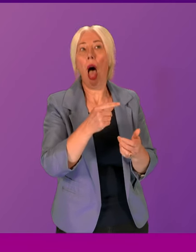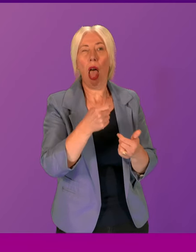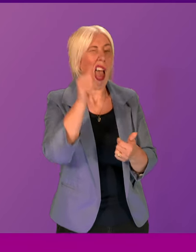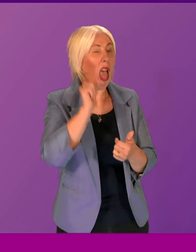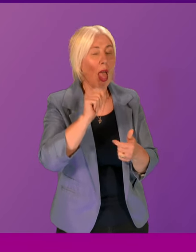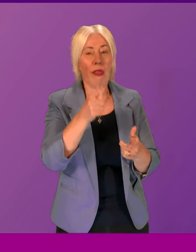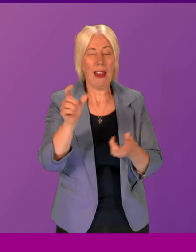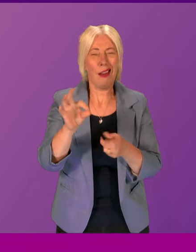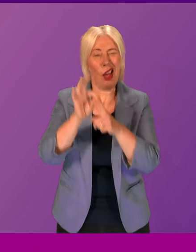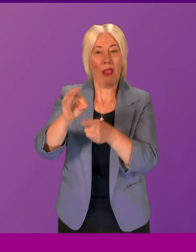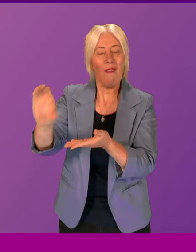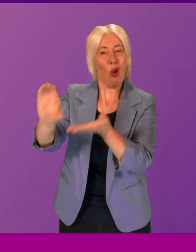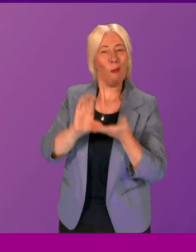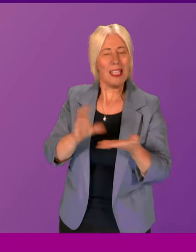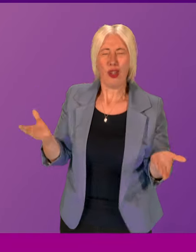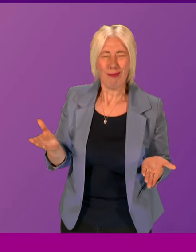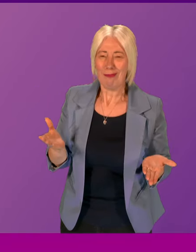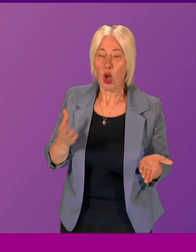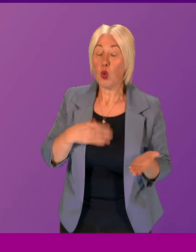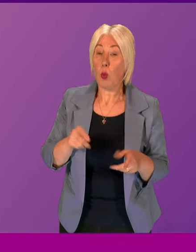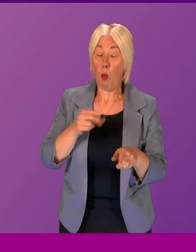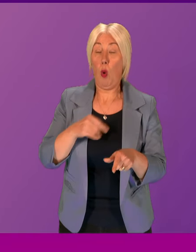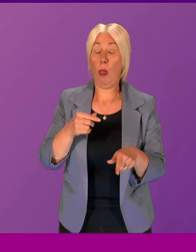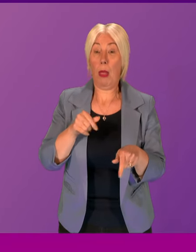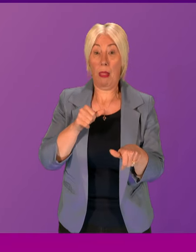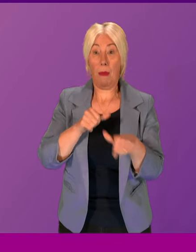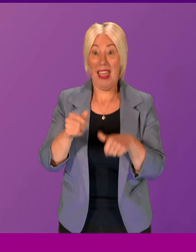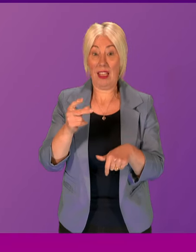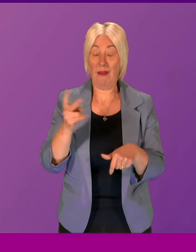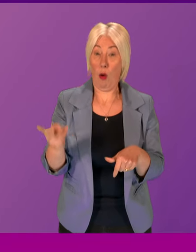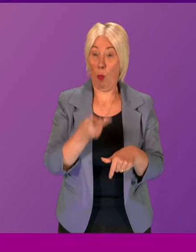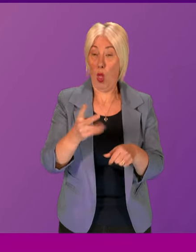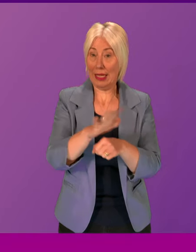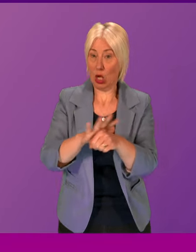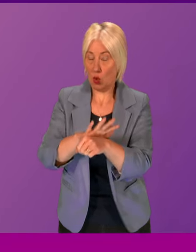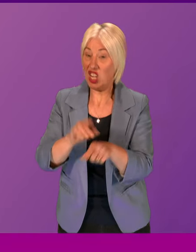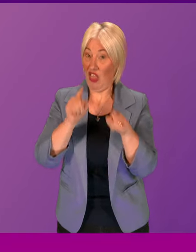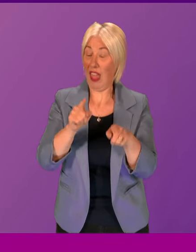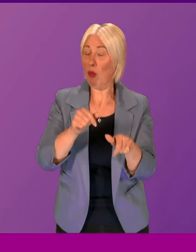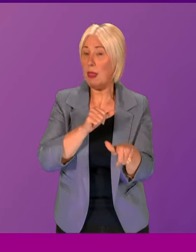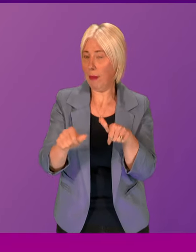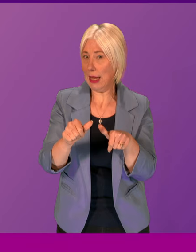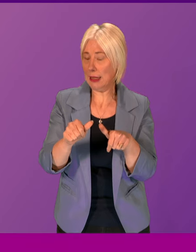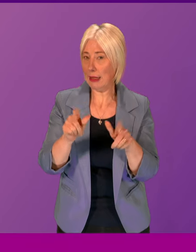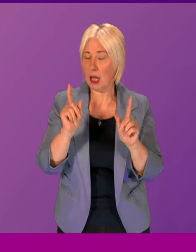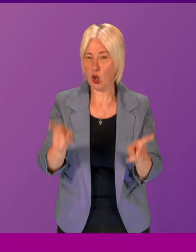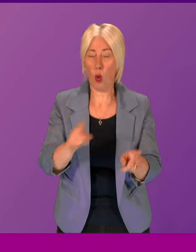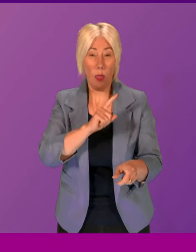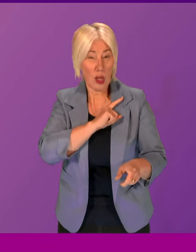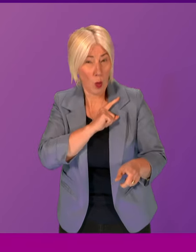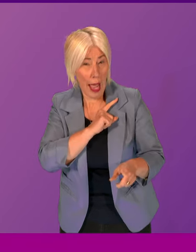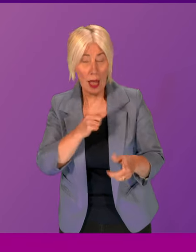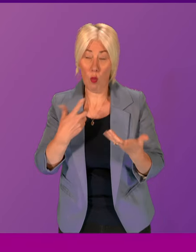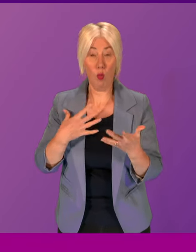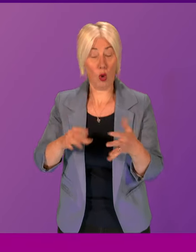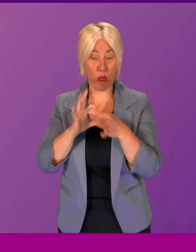So if we can get the best of both worlds, if we can get to that position, that is the best position to get to. And that is why we're